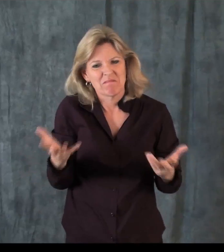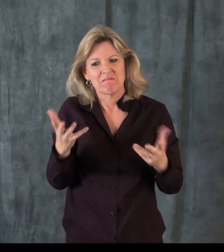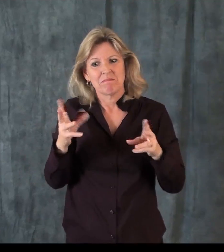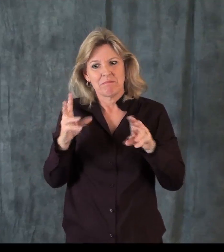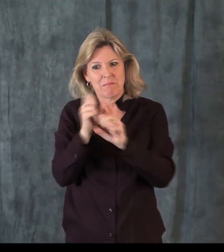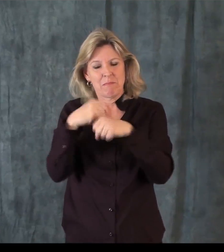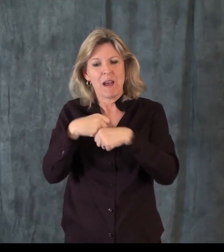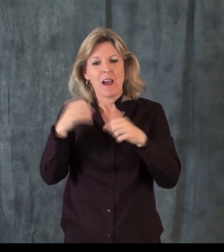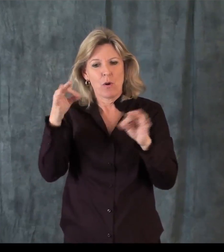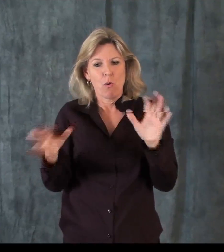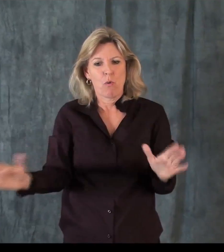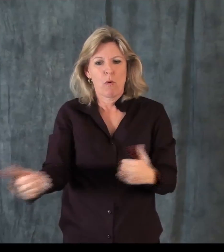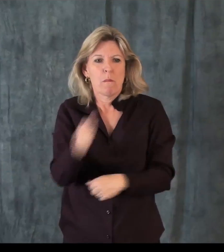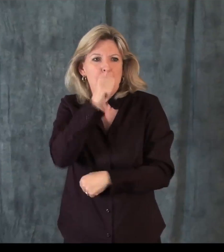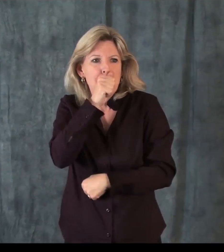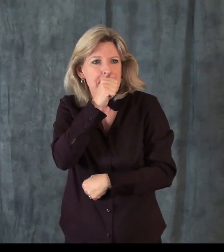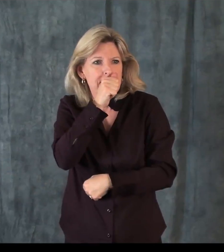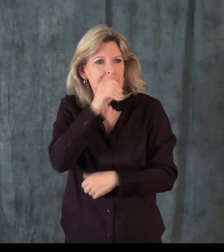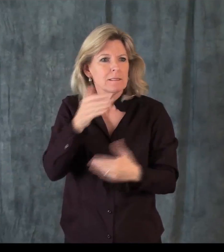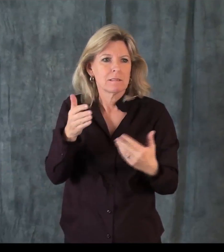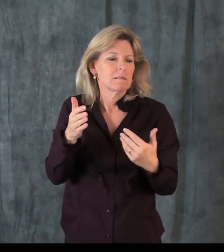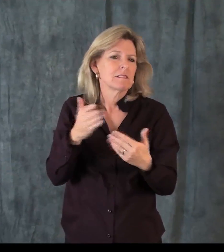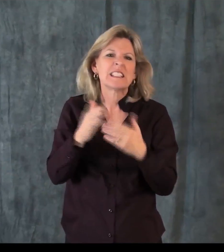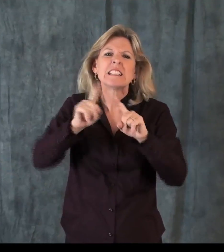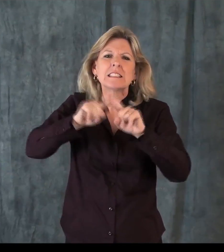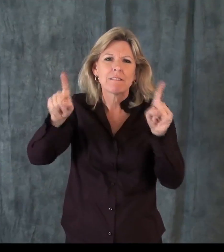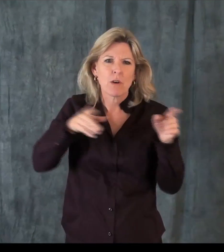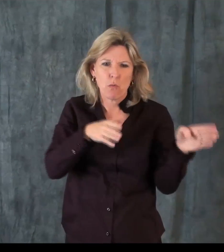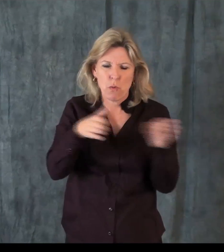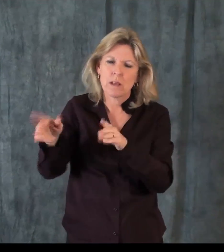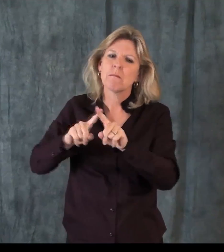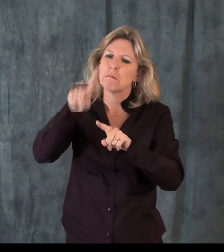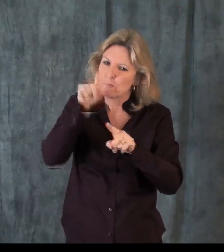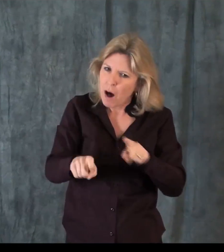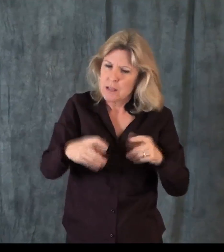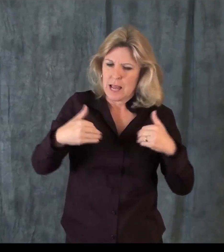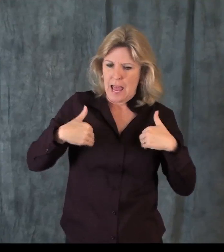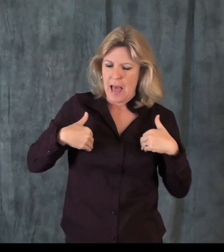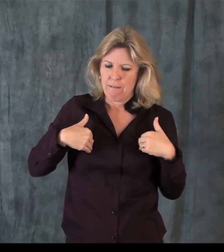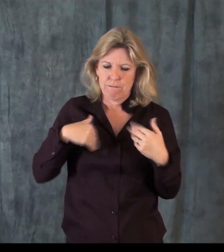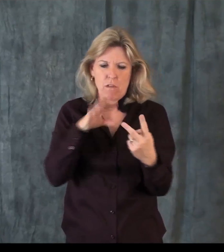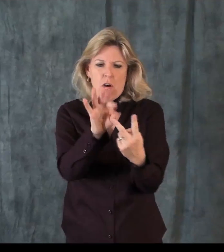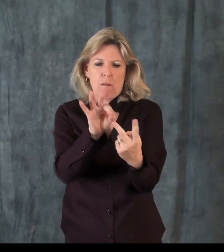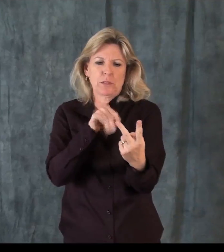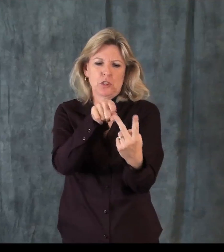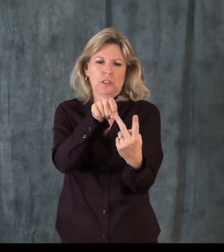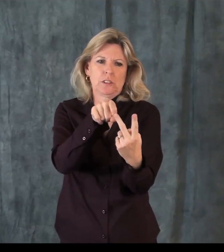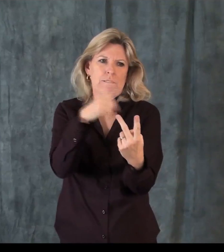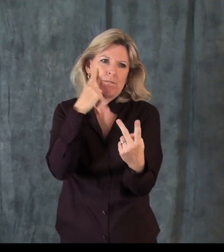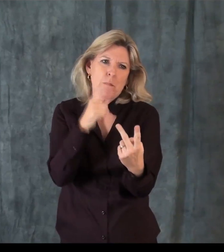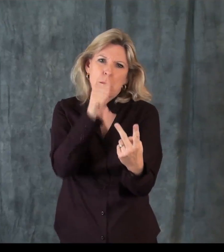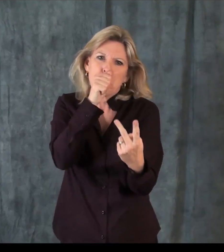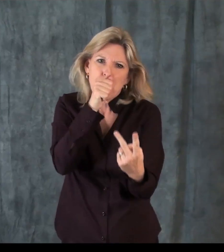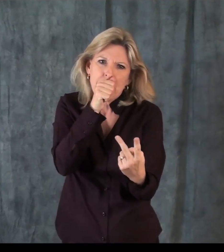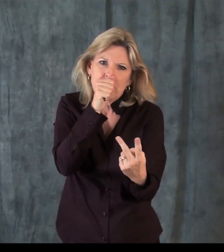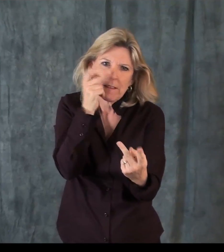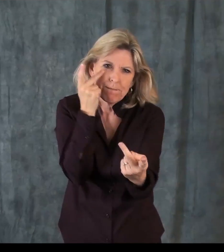individuals to leave the courtroom, if there's not many of them there, then the attorney can have a private conversation with their client through the VRI service that way.